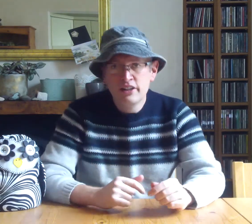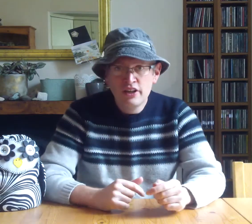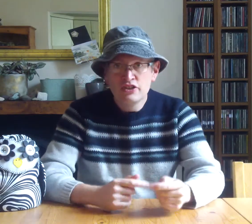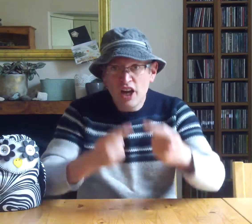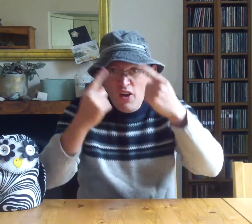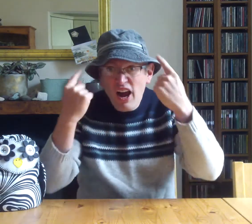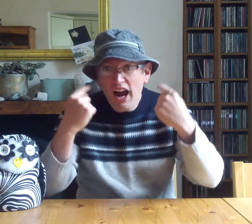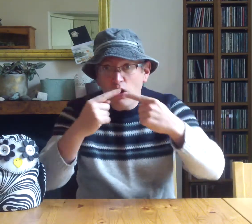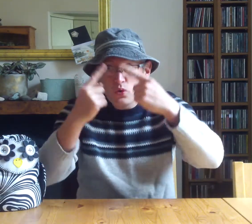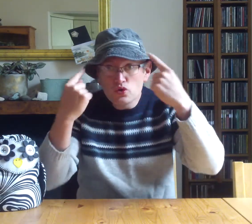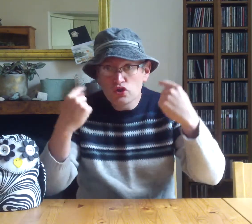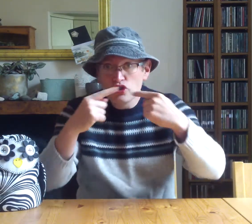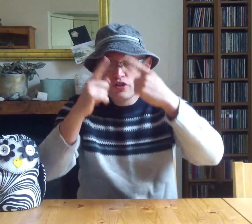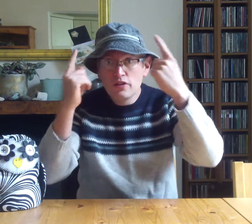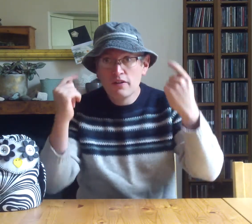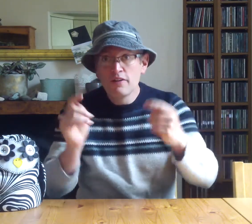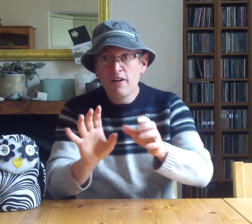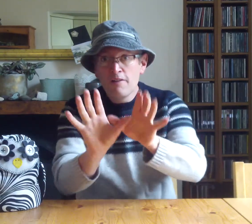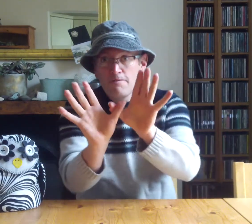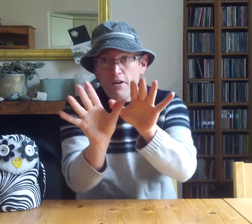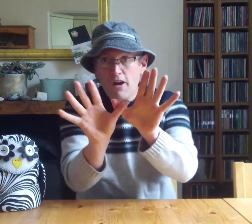So owls fly.